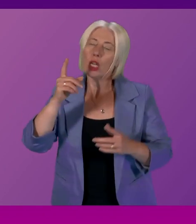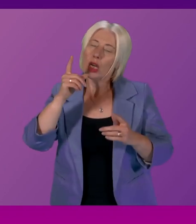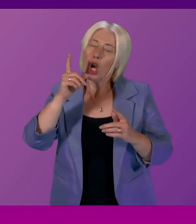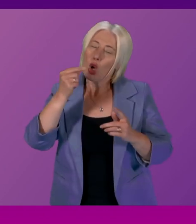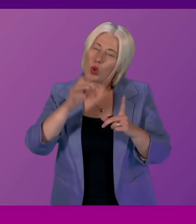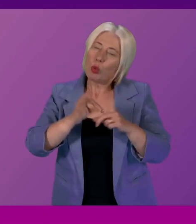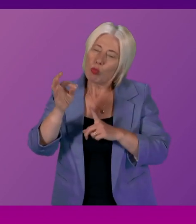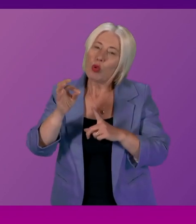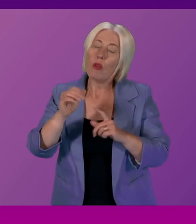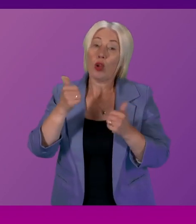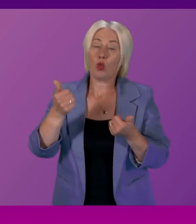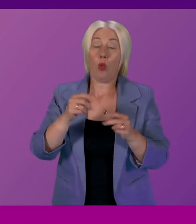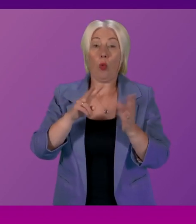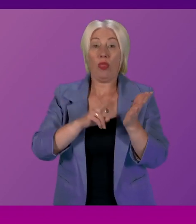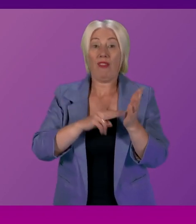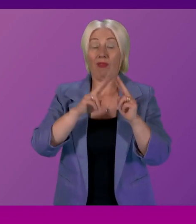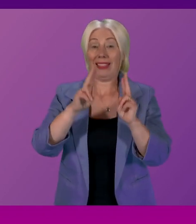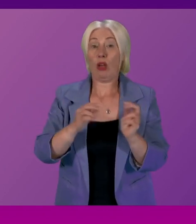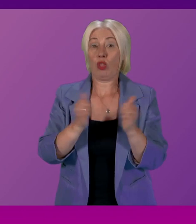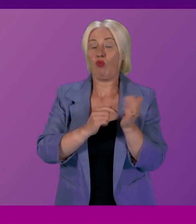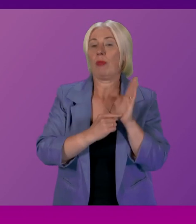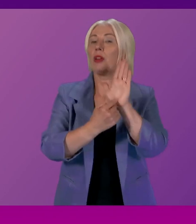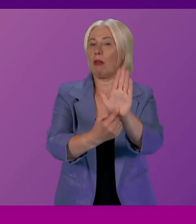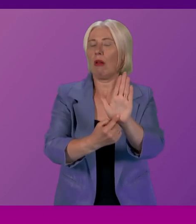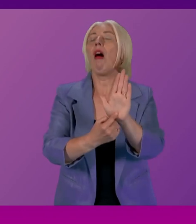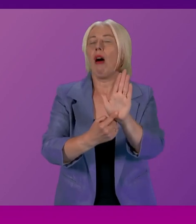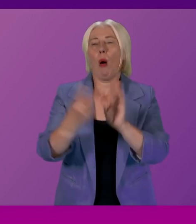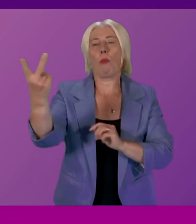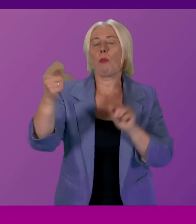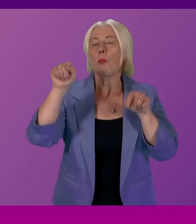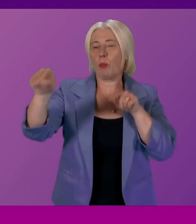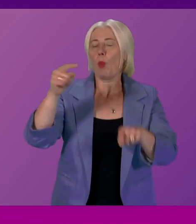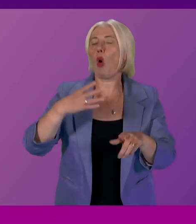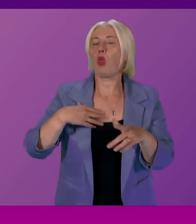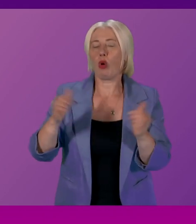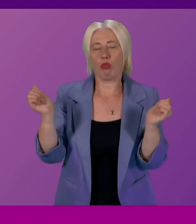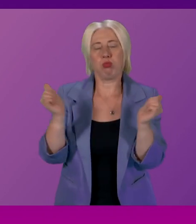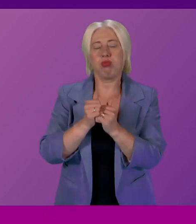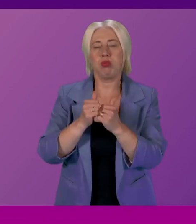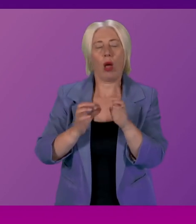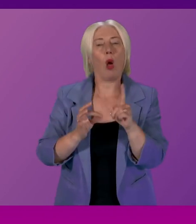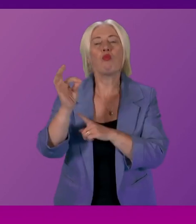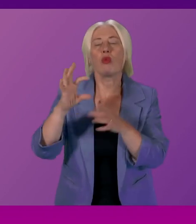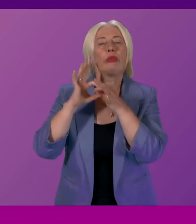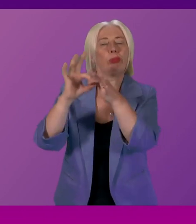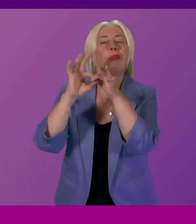Agreement is a demonstration of our desire, collective desire, to improve that relationship and I very much believe in the